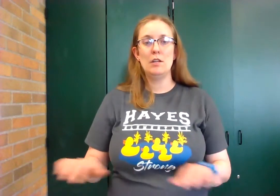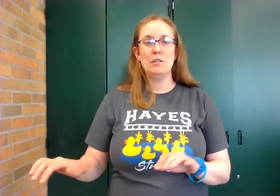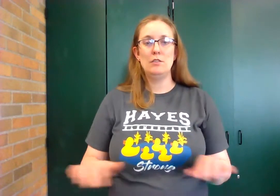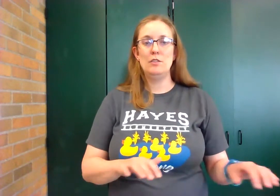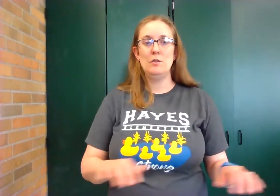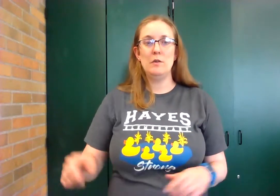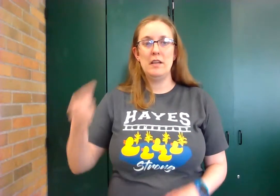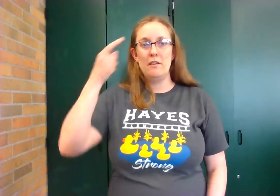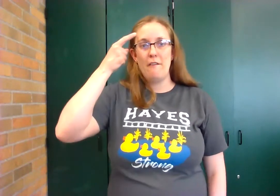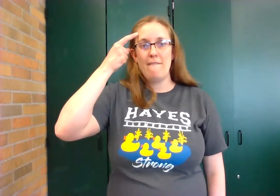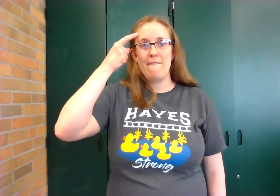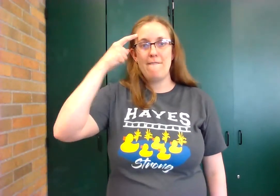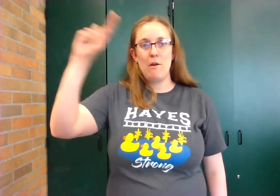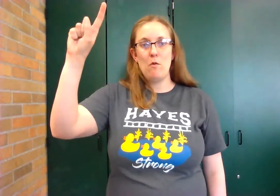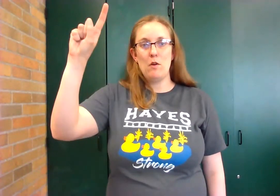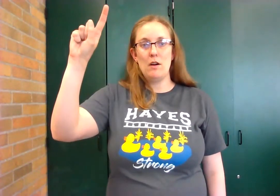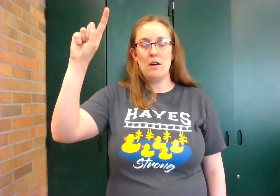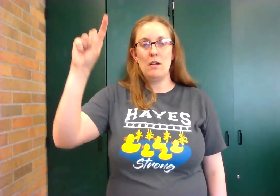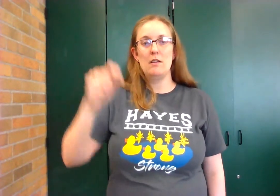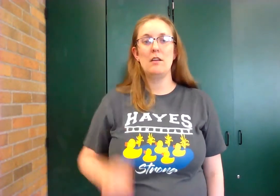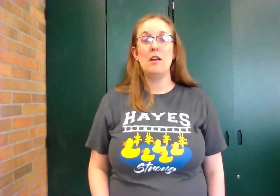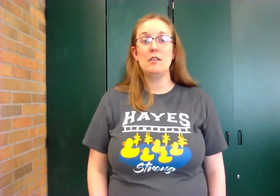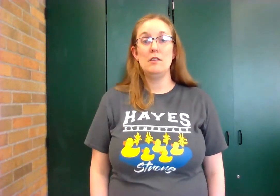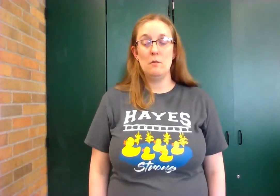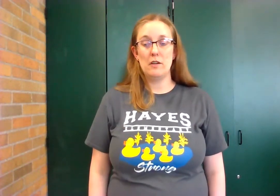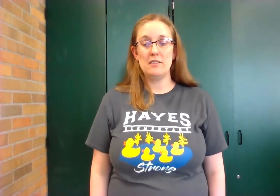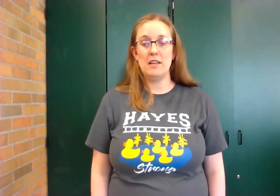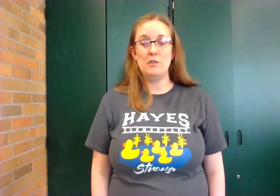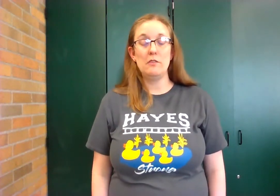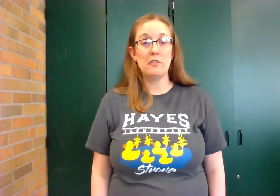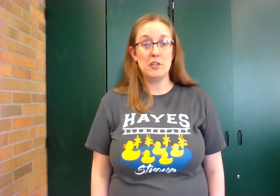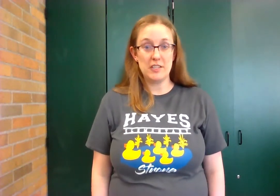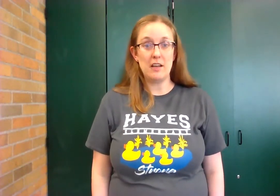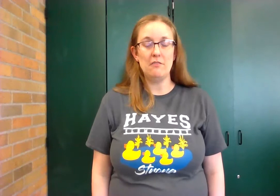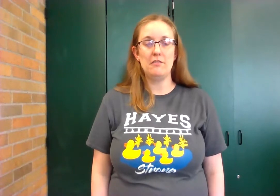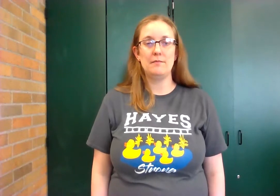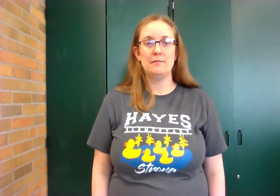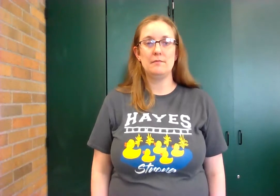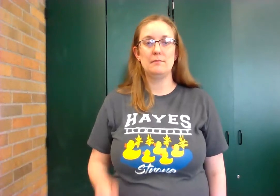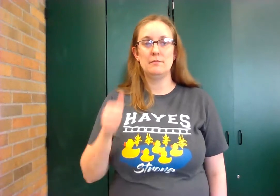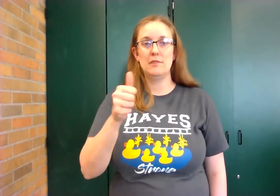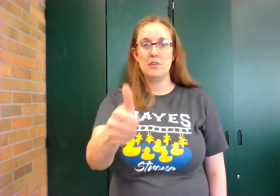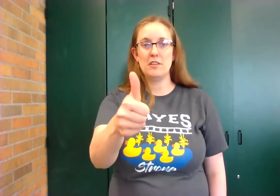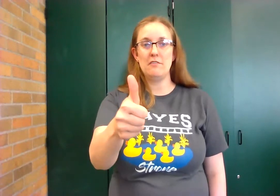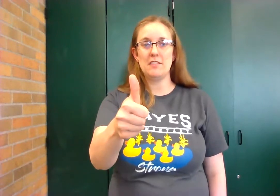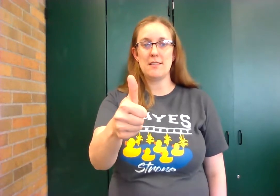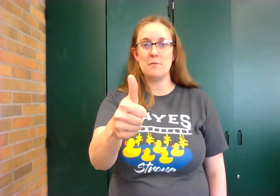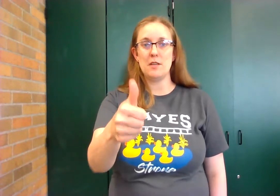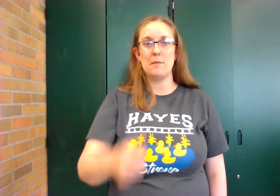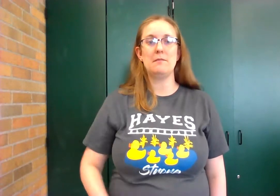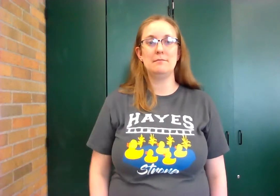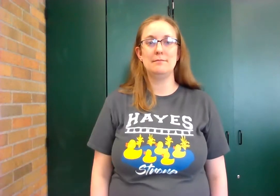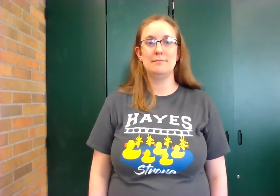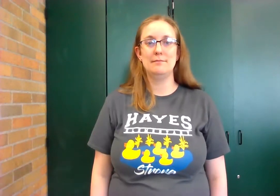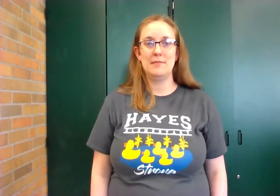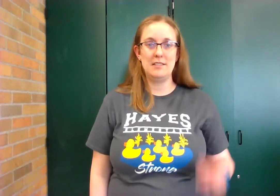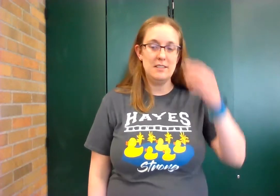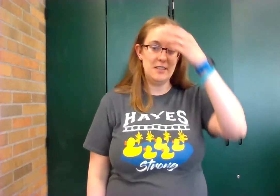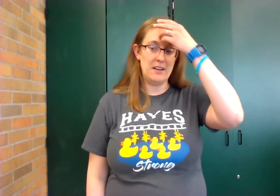do it for we're gonna say do it for yourself yourself is a thumbs up that's easy enough